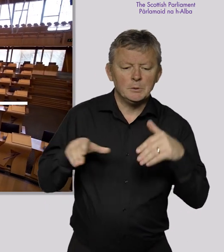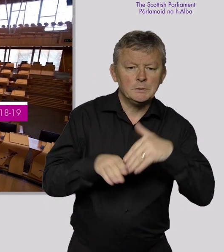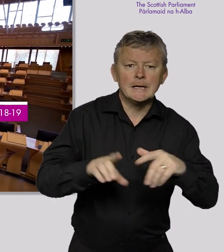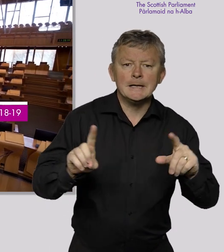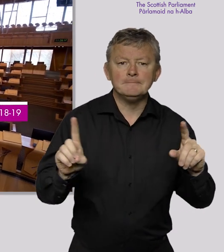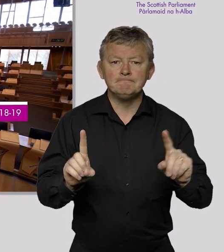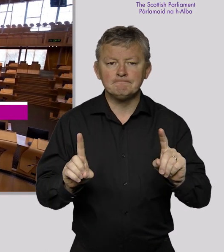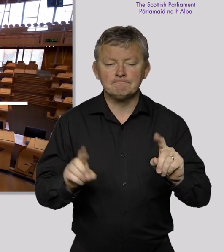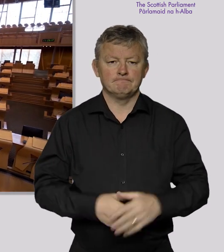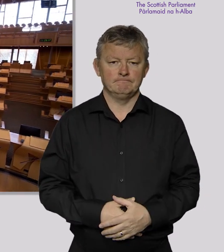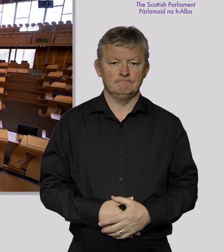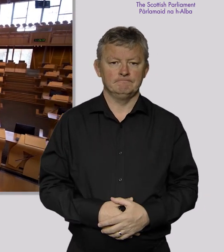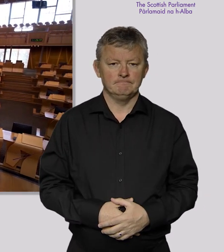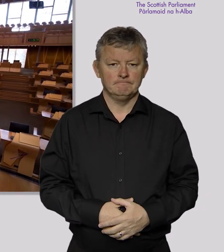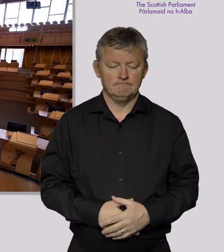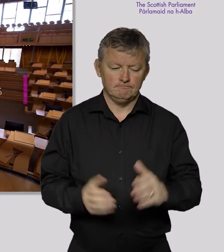Debates included